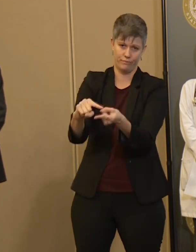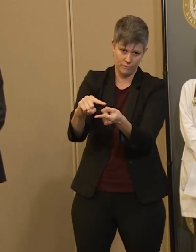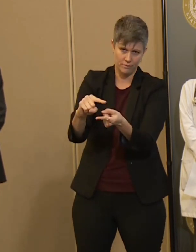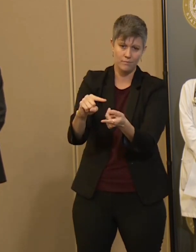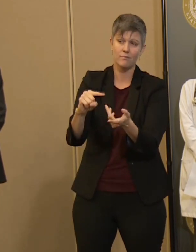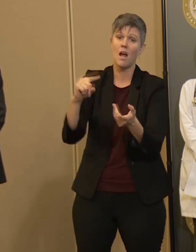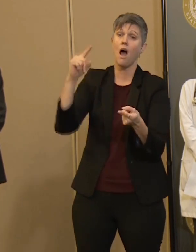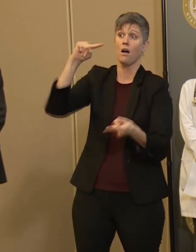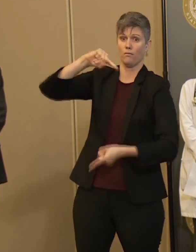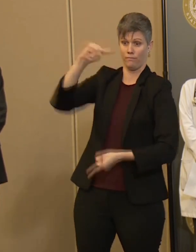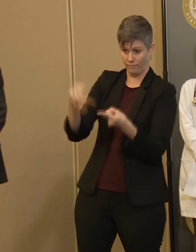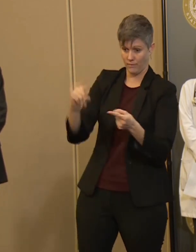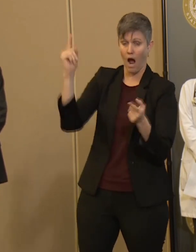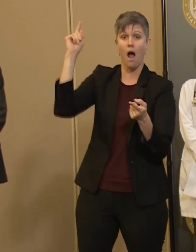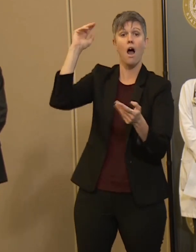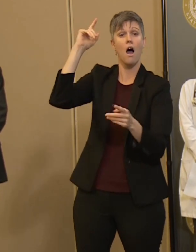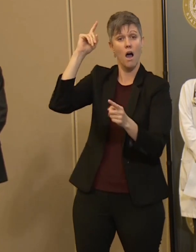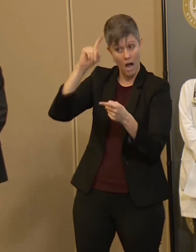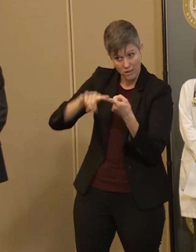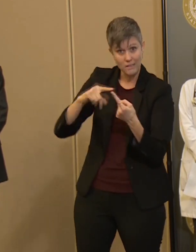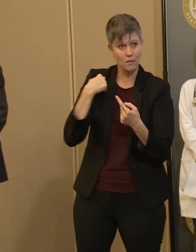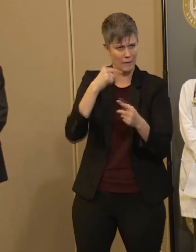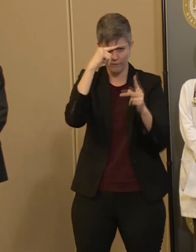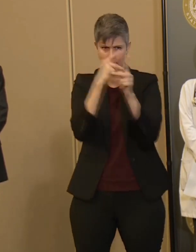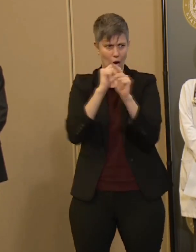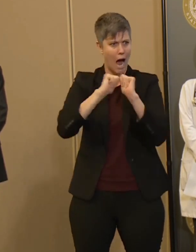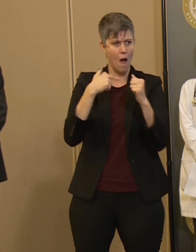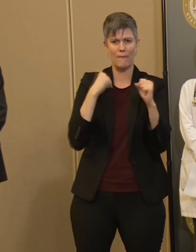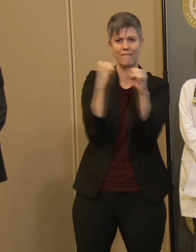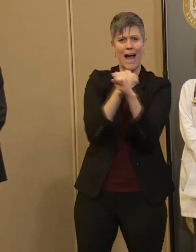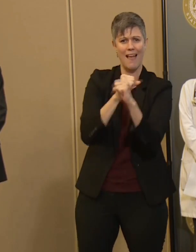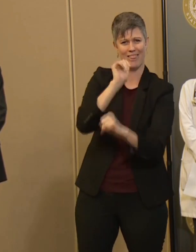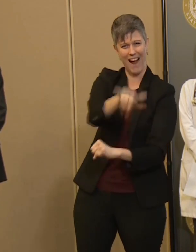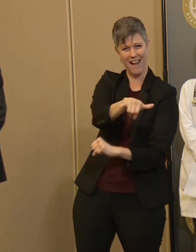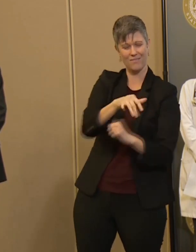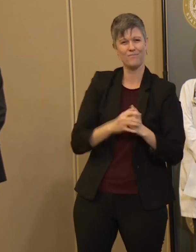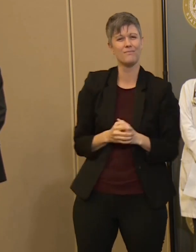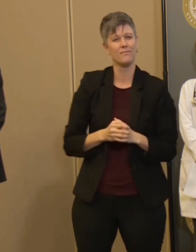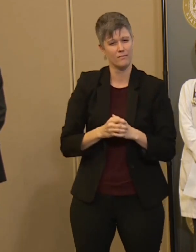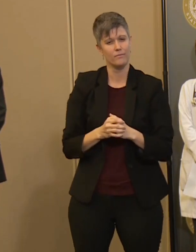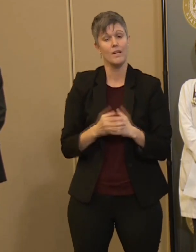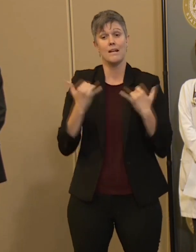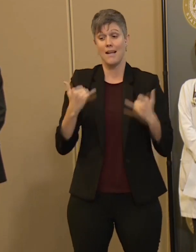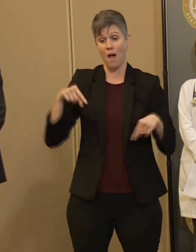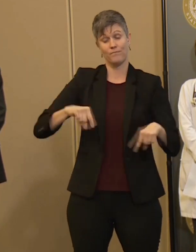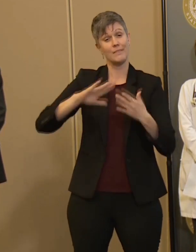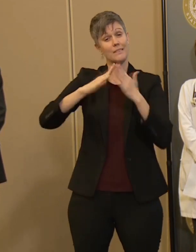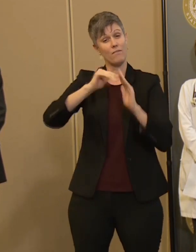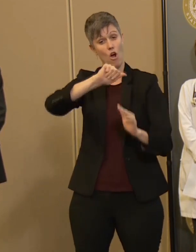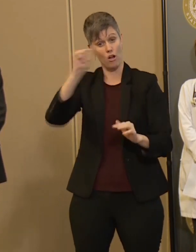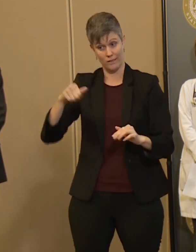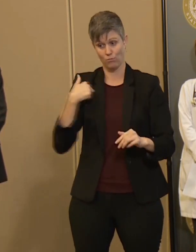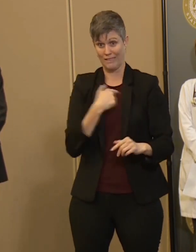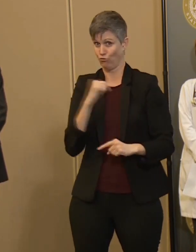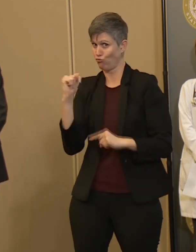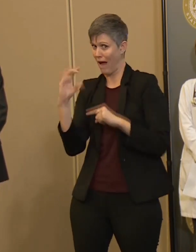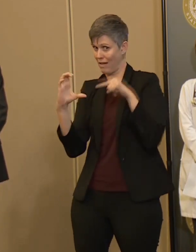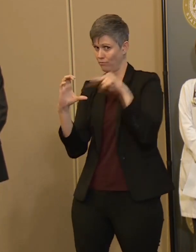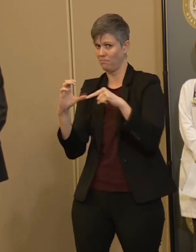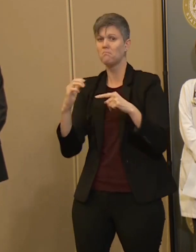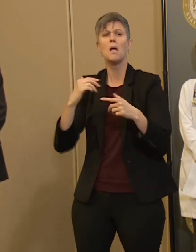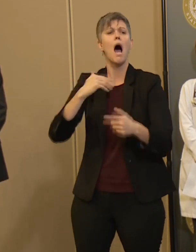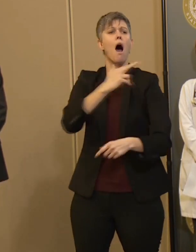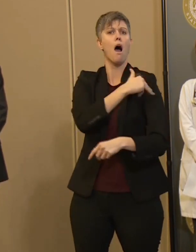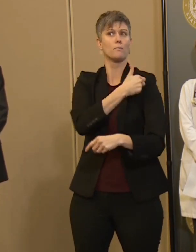prepared to fight that battle here. Today in the city of Austin and Travis County, we have enough hospital beds, have enough